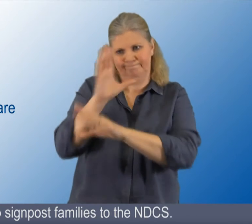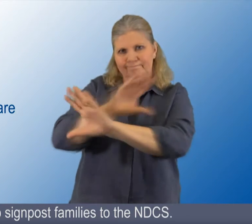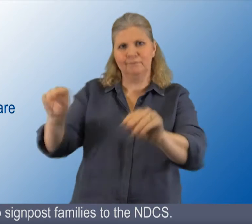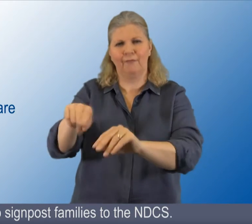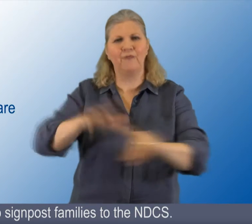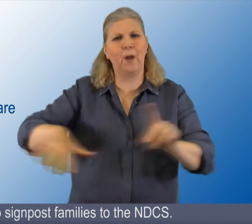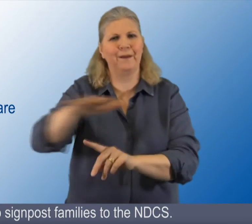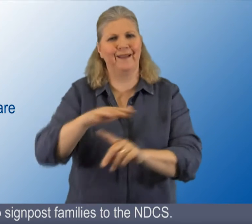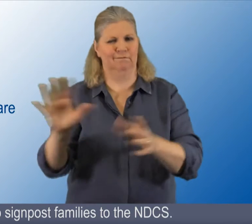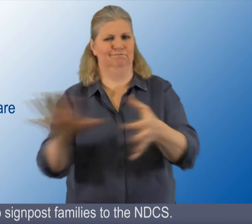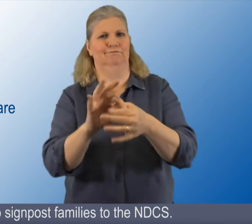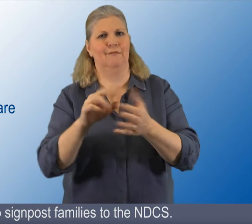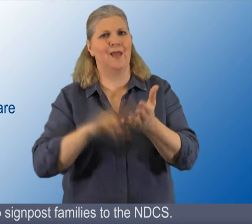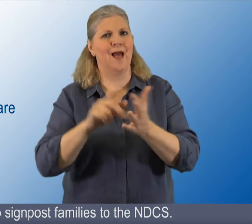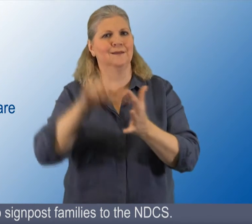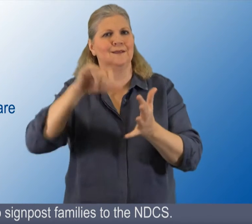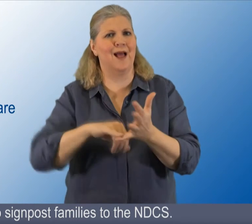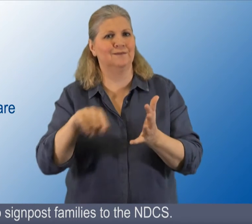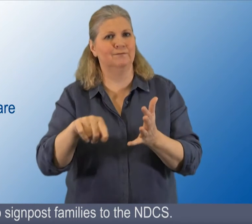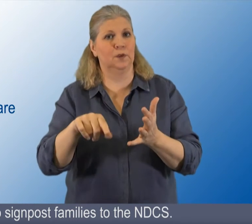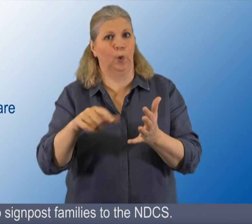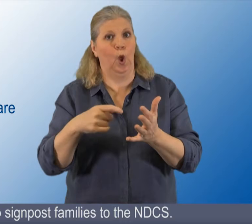Continue to signpost families to the NDCS.